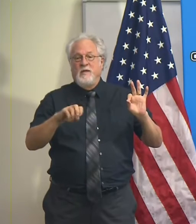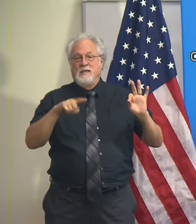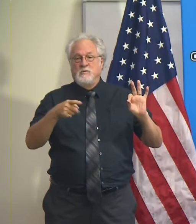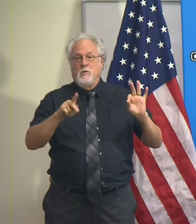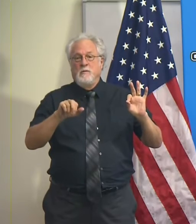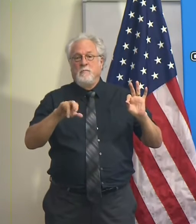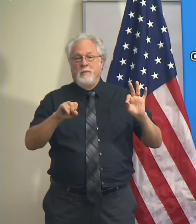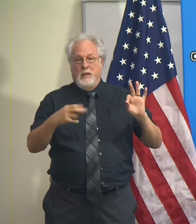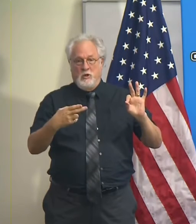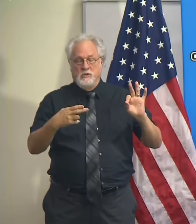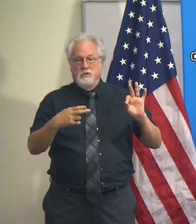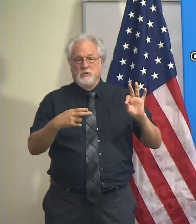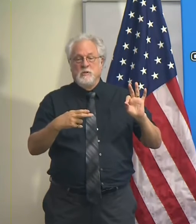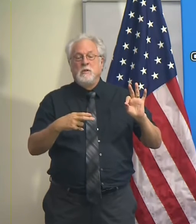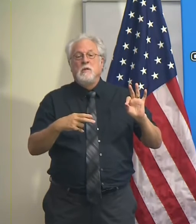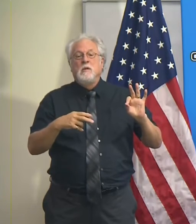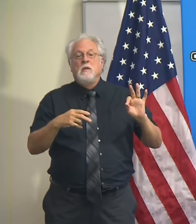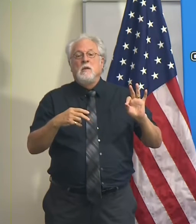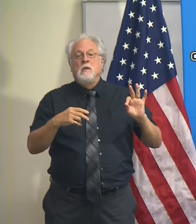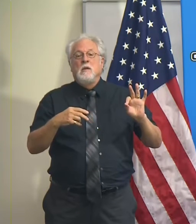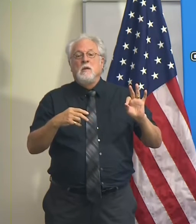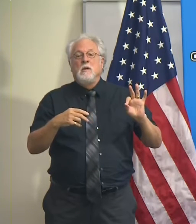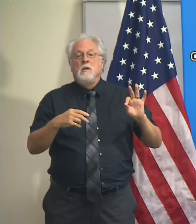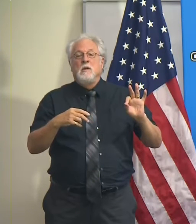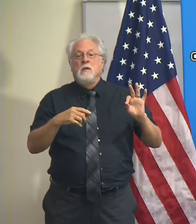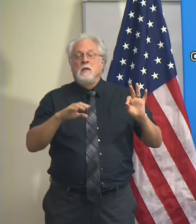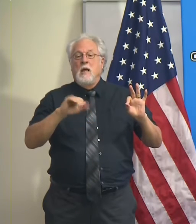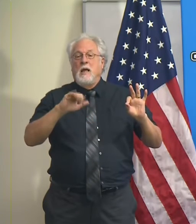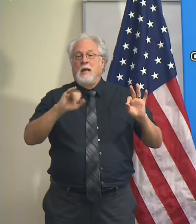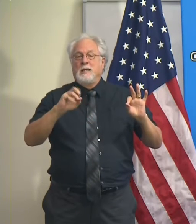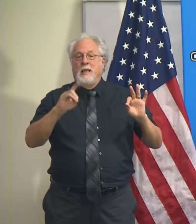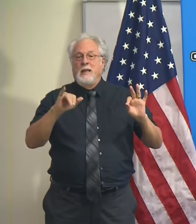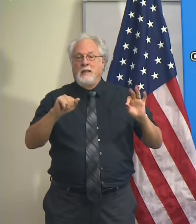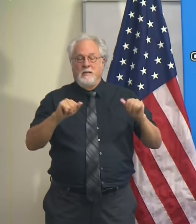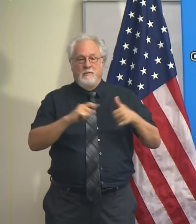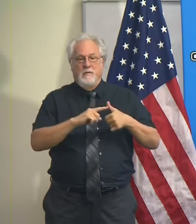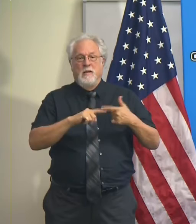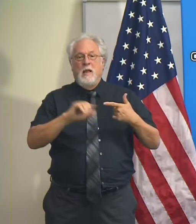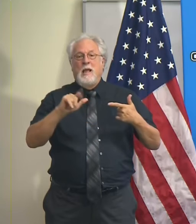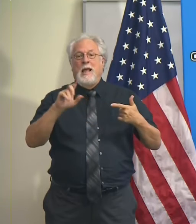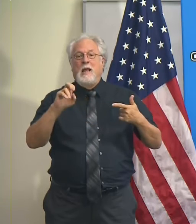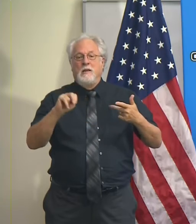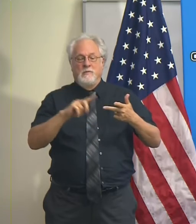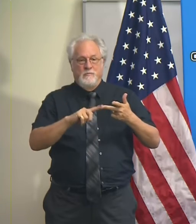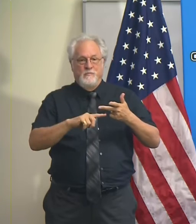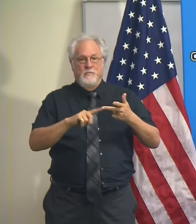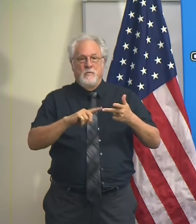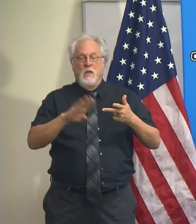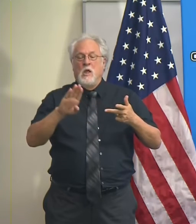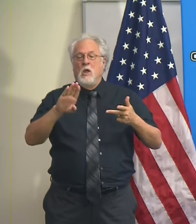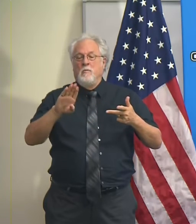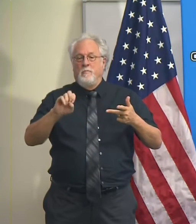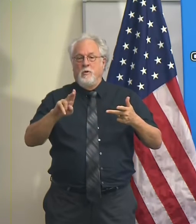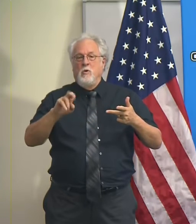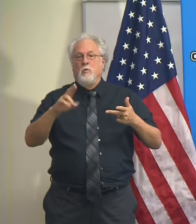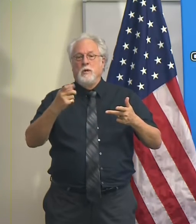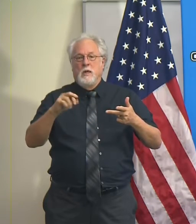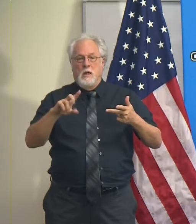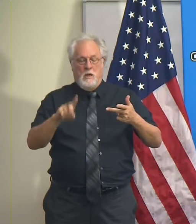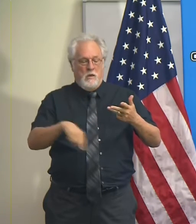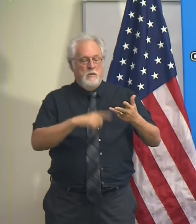presently and they include Acadia, Allen, Beauregard,